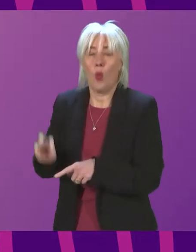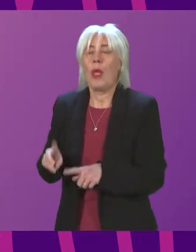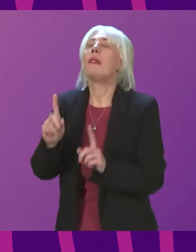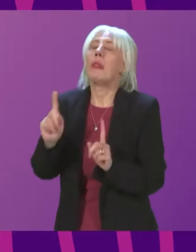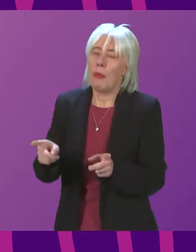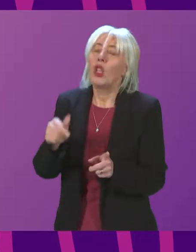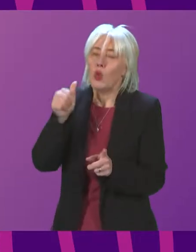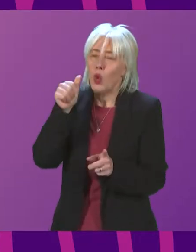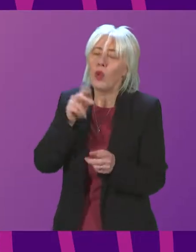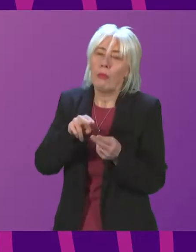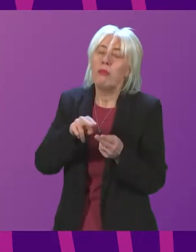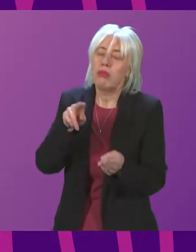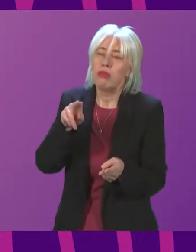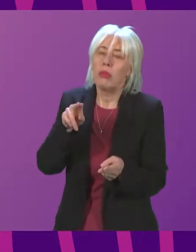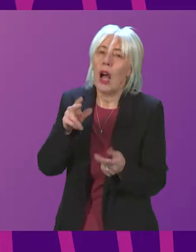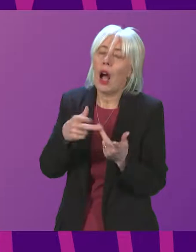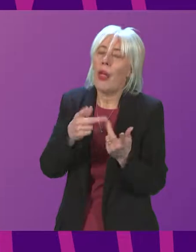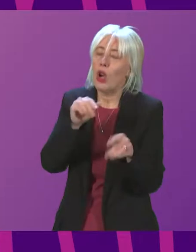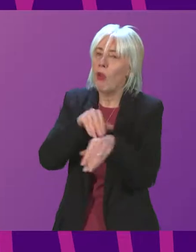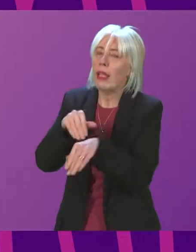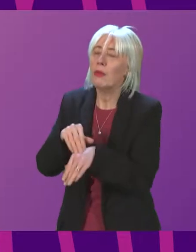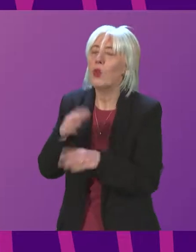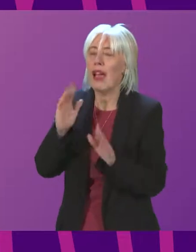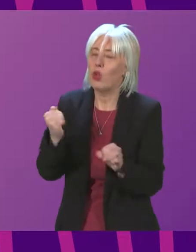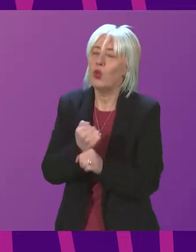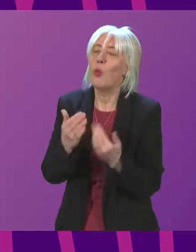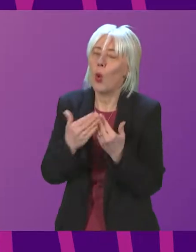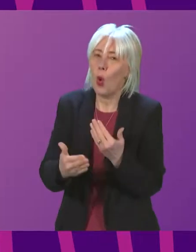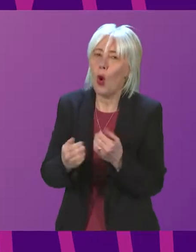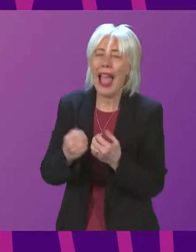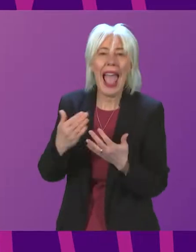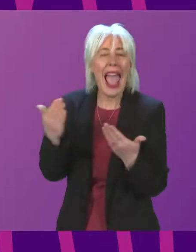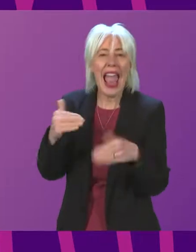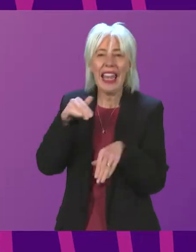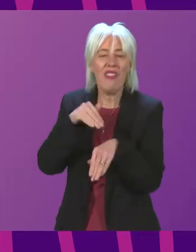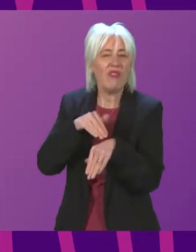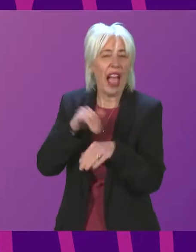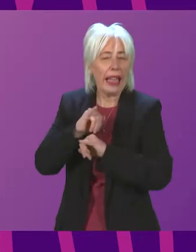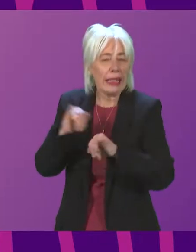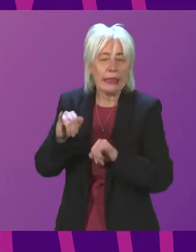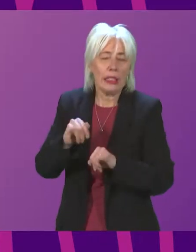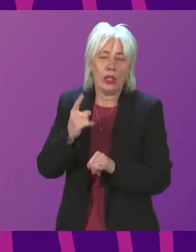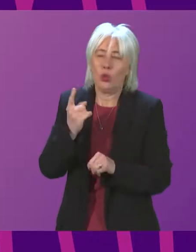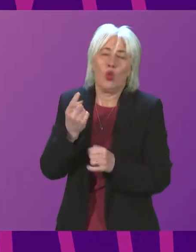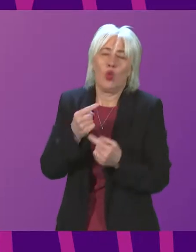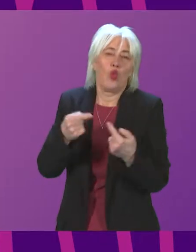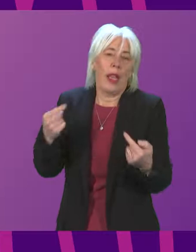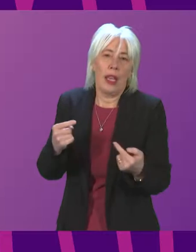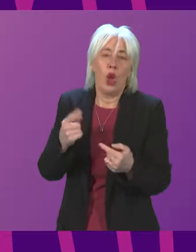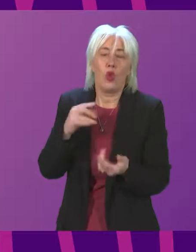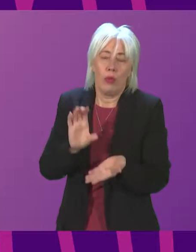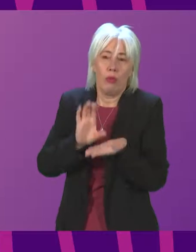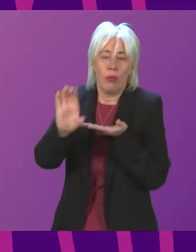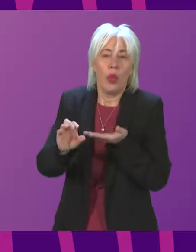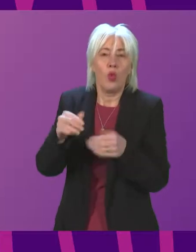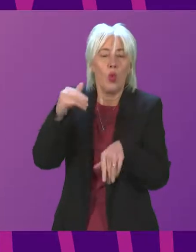recent years highlights that more needs to be done. The Scottish Government is clear that any act of violence is one too many, and we are providing 14% additional funding to the